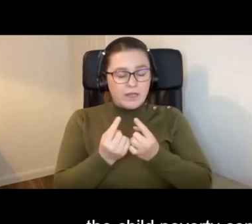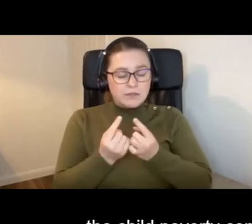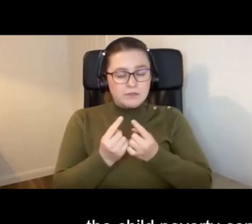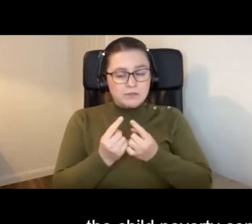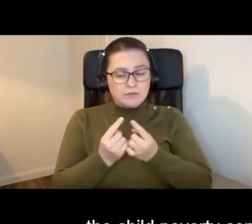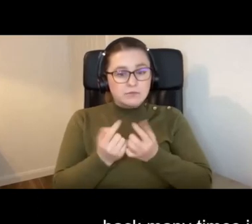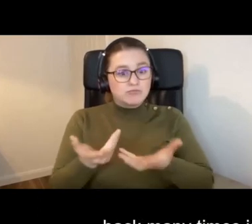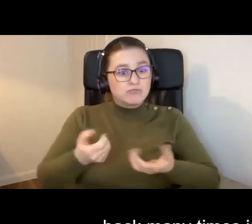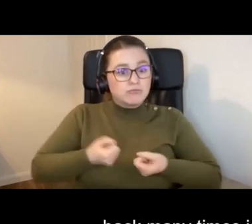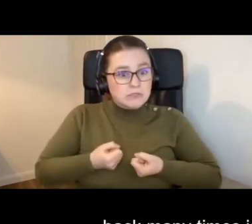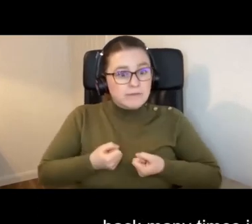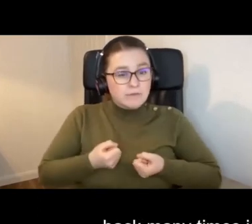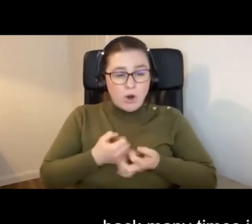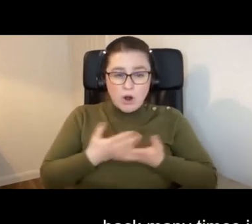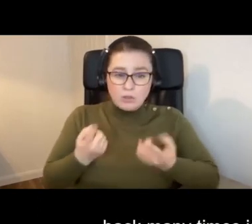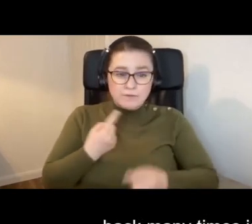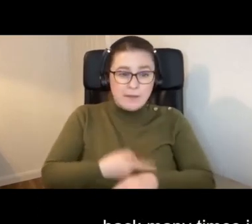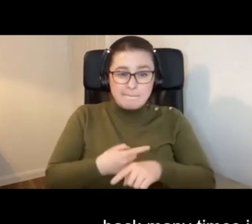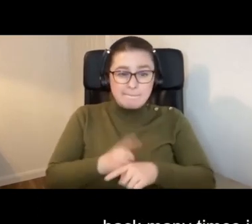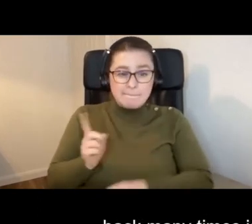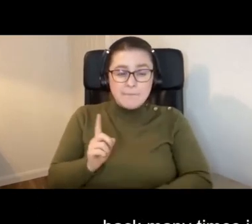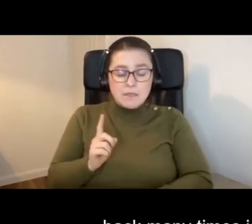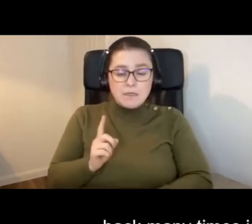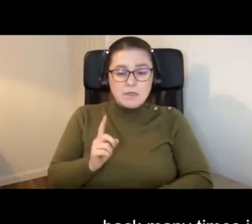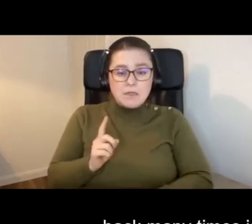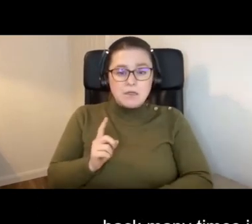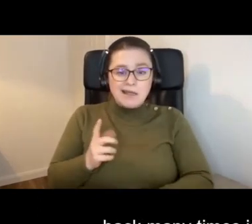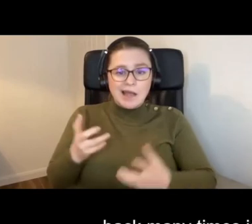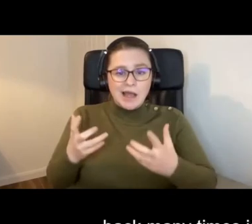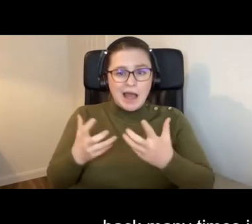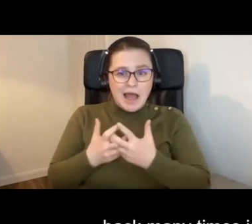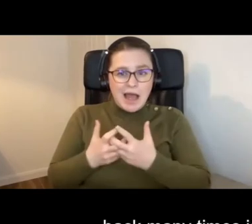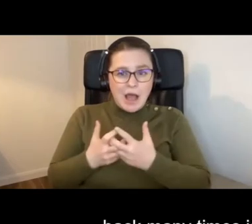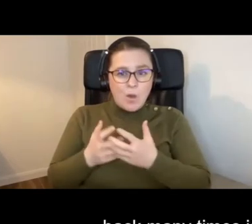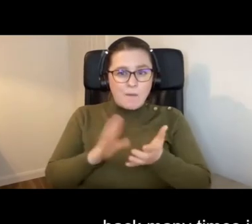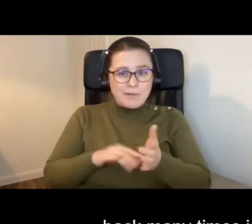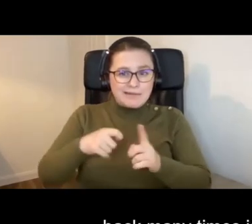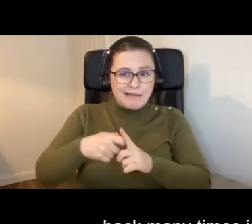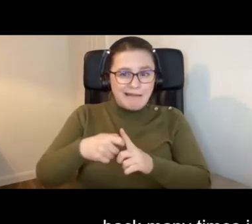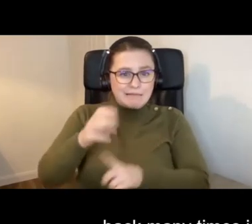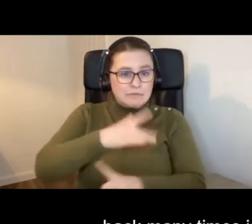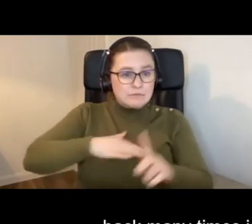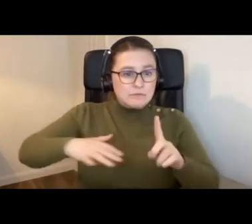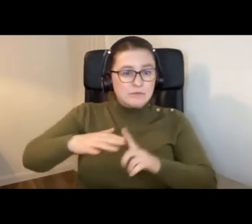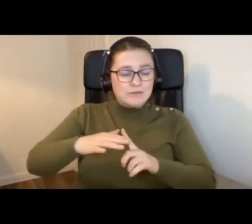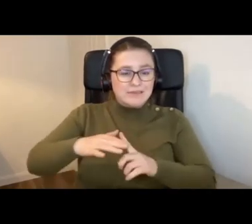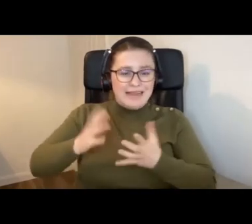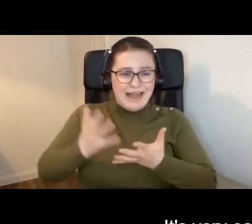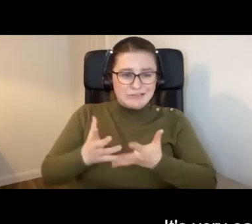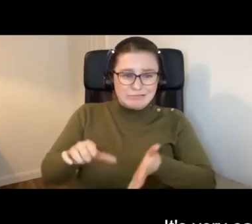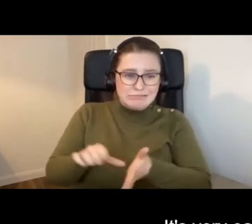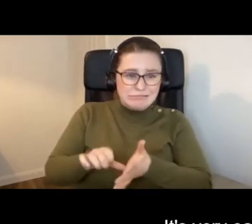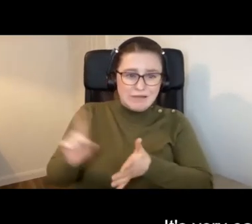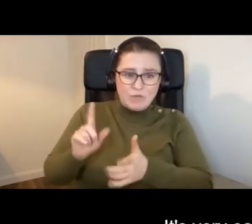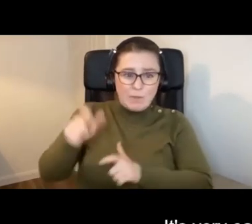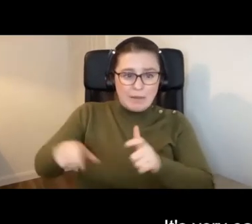receive back many times is how the geography of Milton Keynes works against people. It's